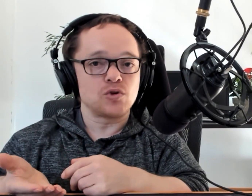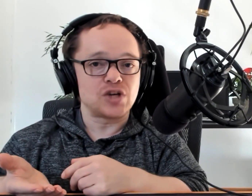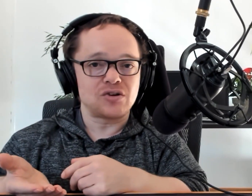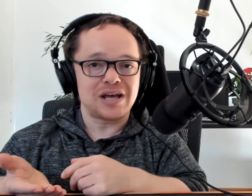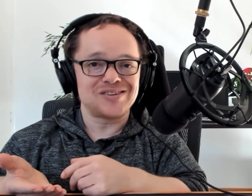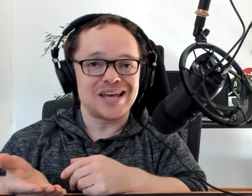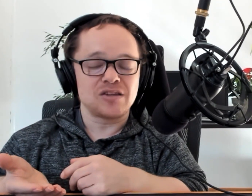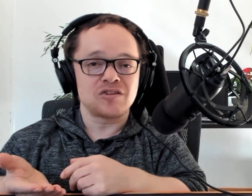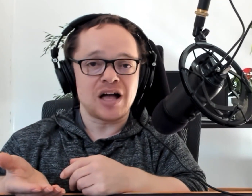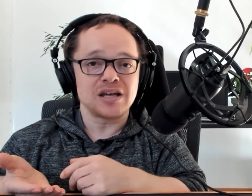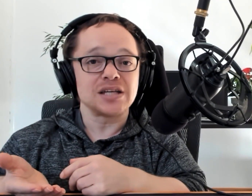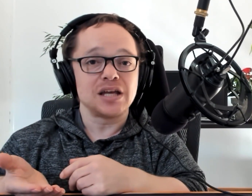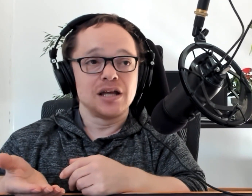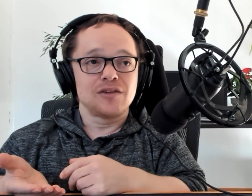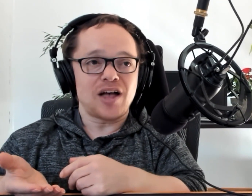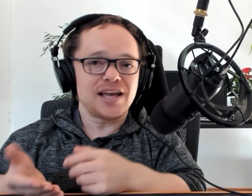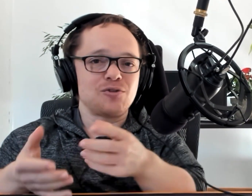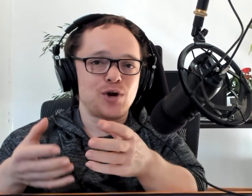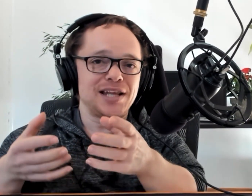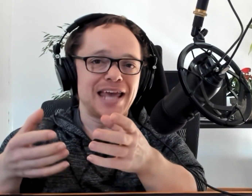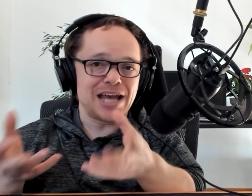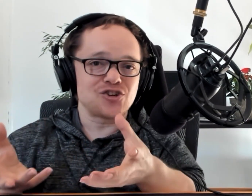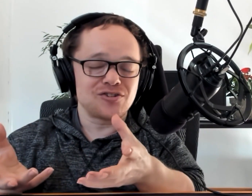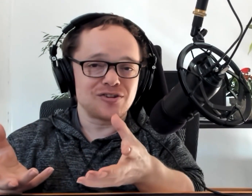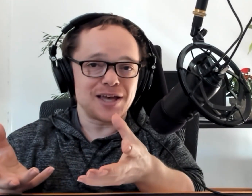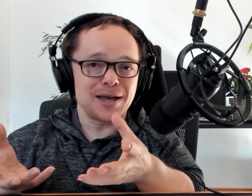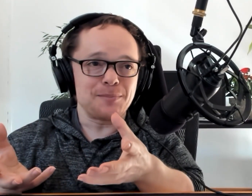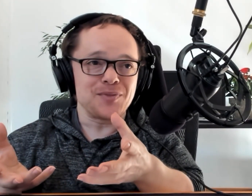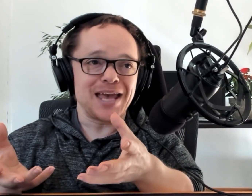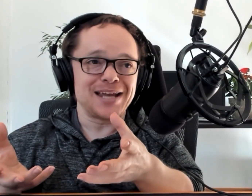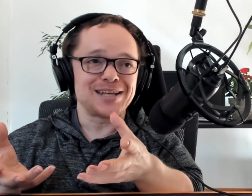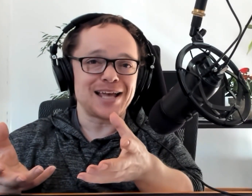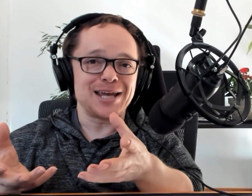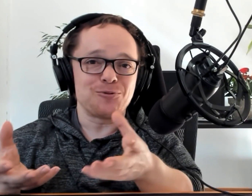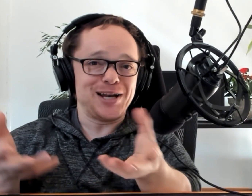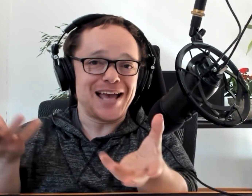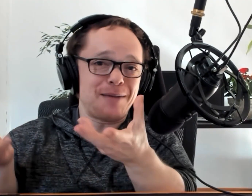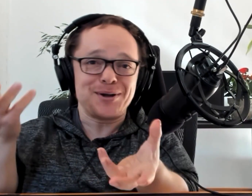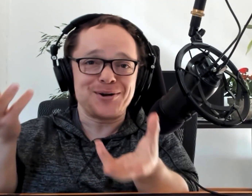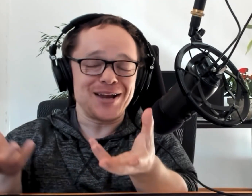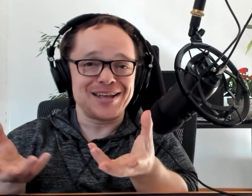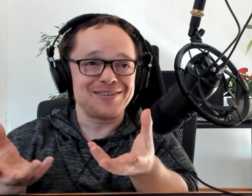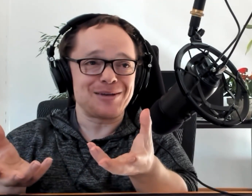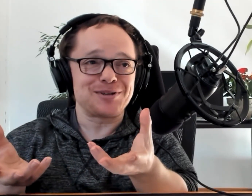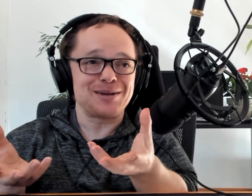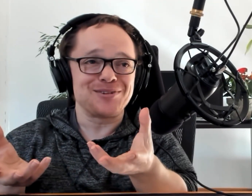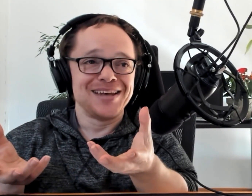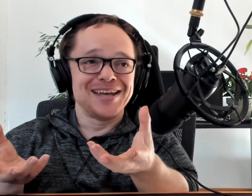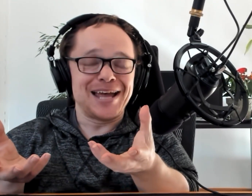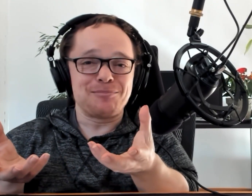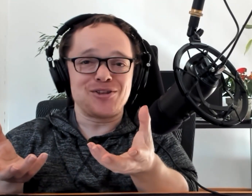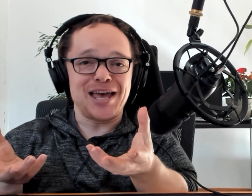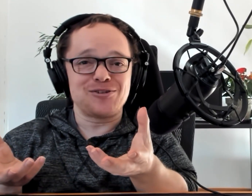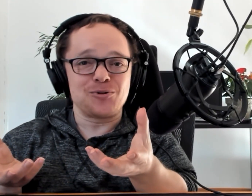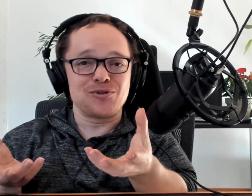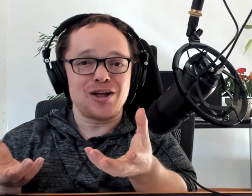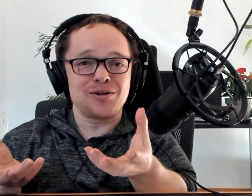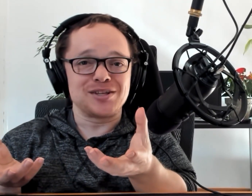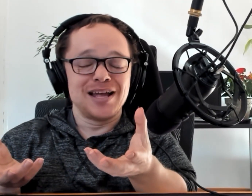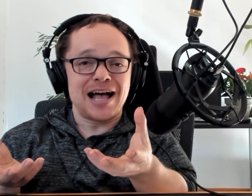generalized anxiety. So I get really anxious and I get really hyper sometimes. So as a result, I